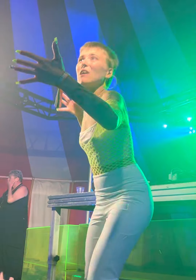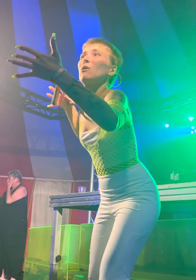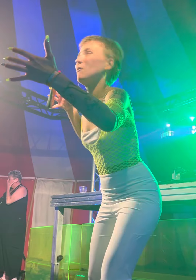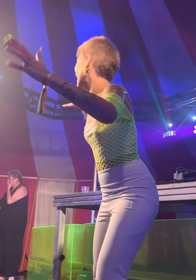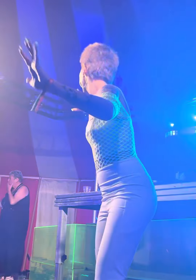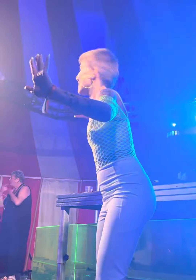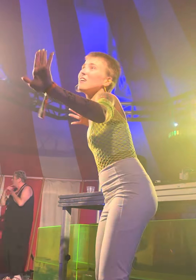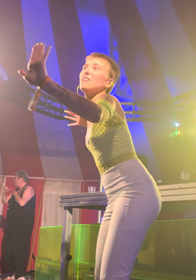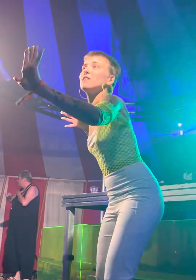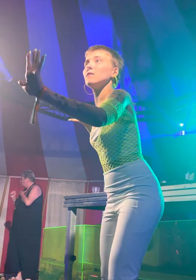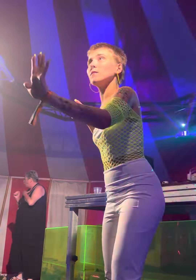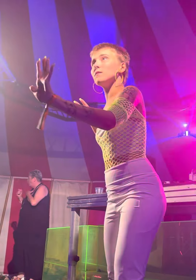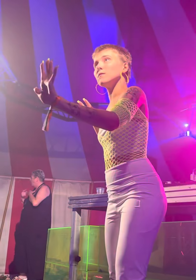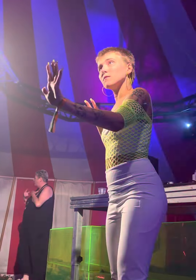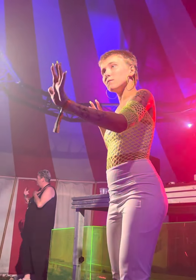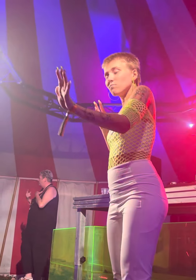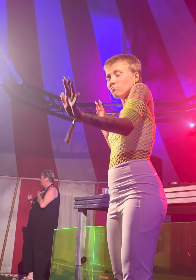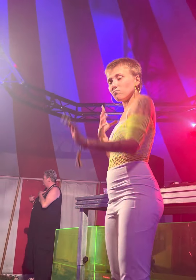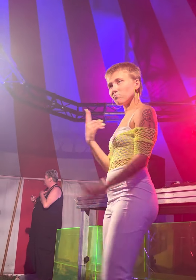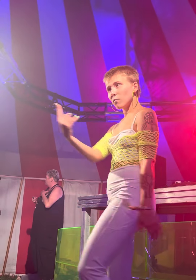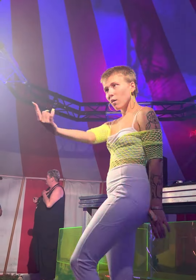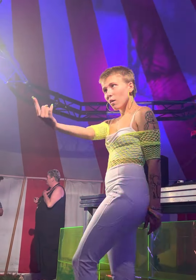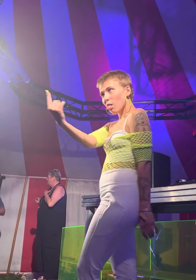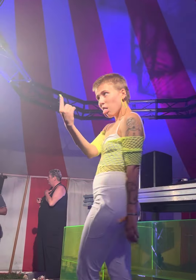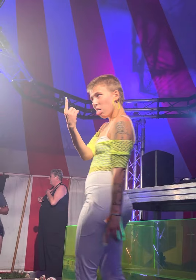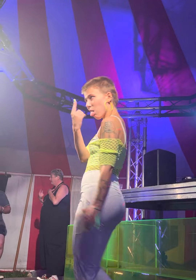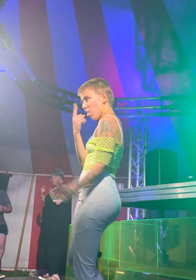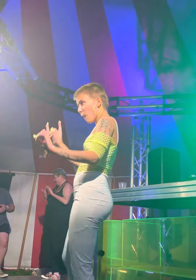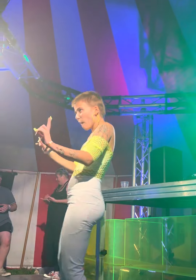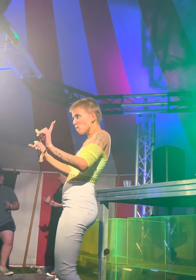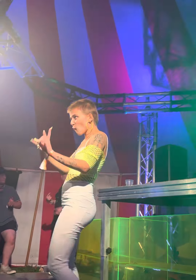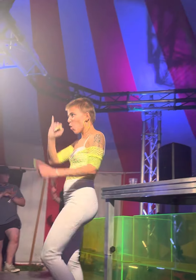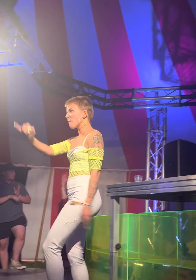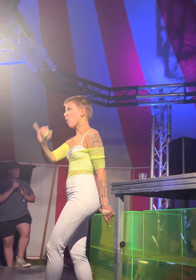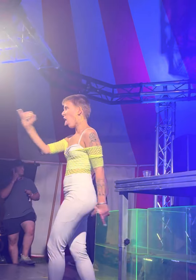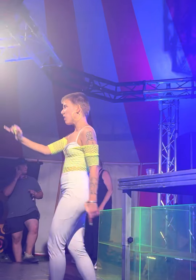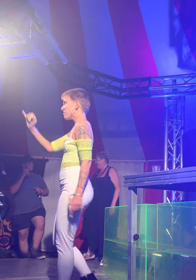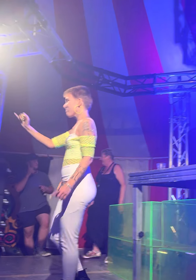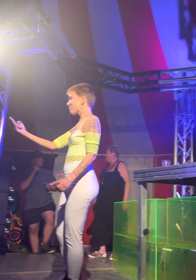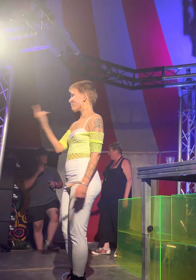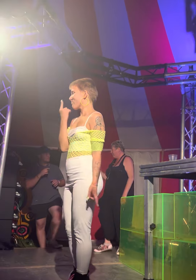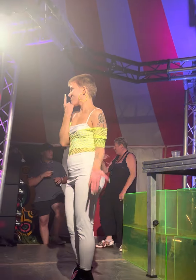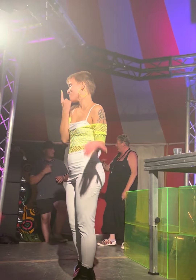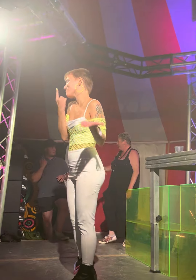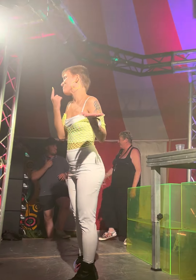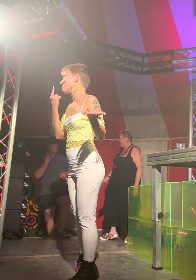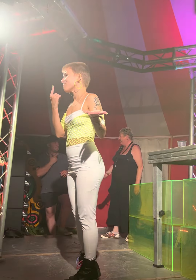away And now that you're outside ready to die